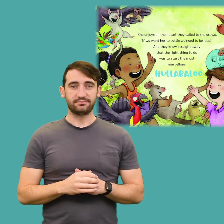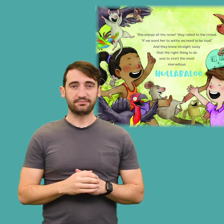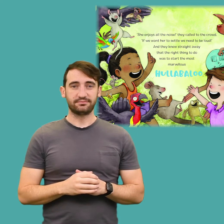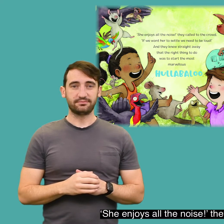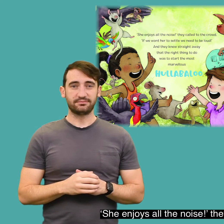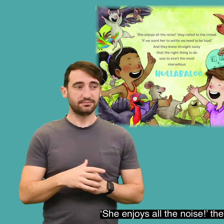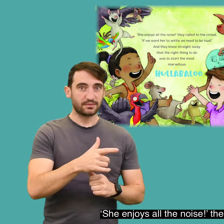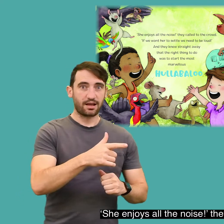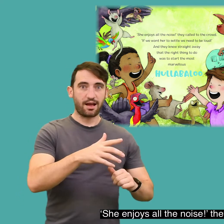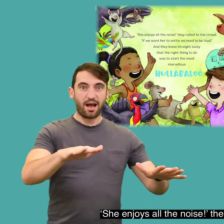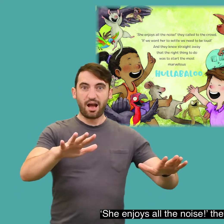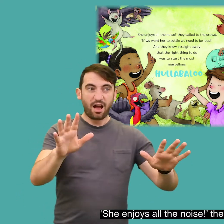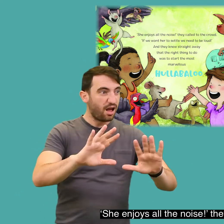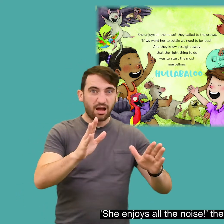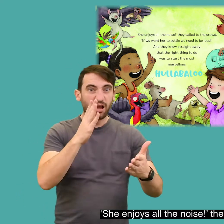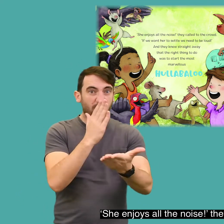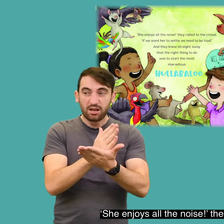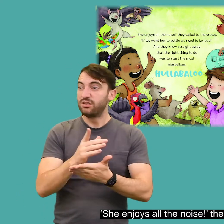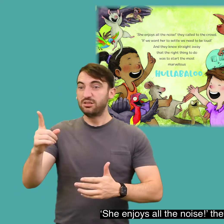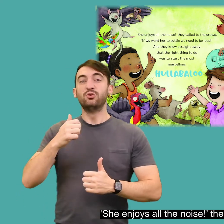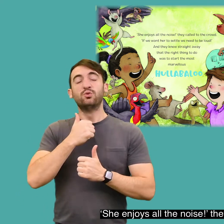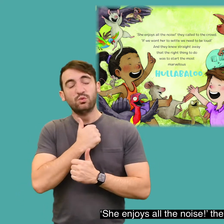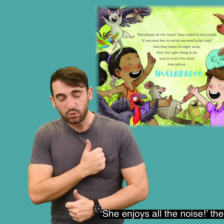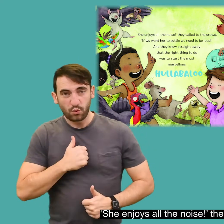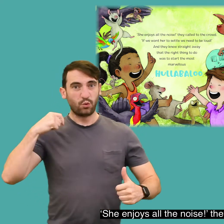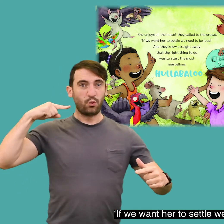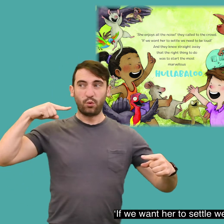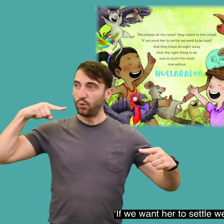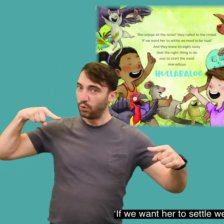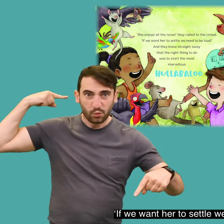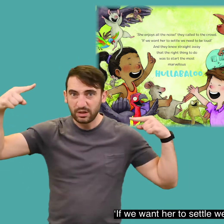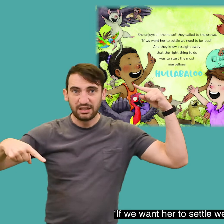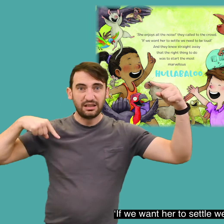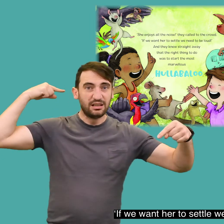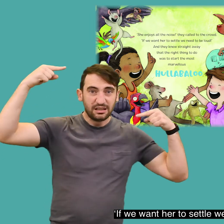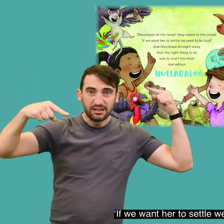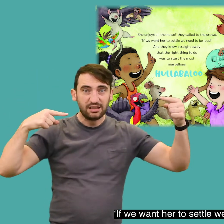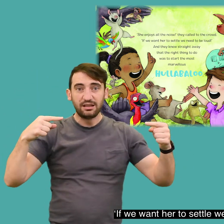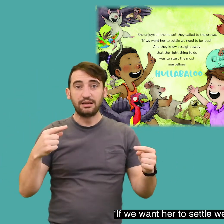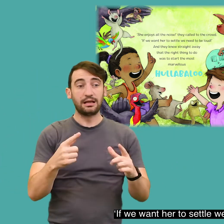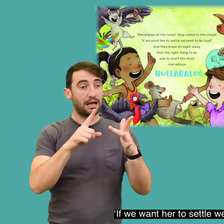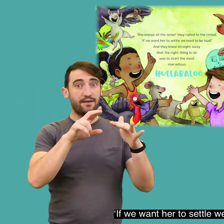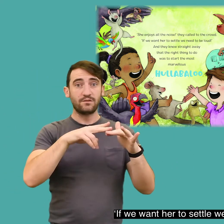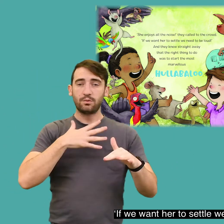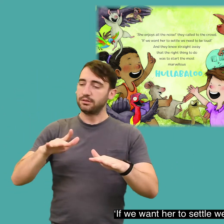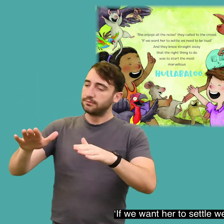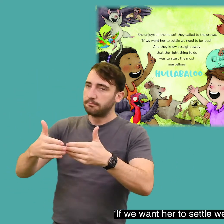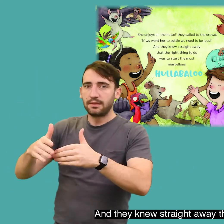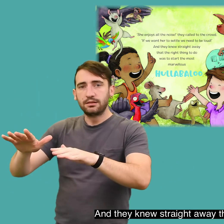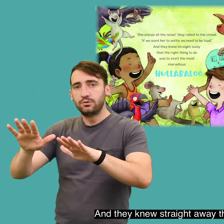She enjoys all the noise, they called to the crowd. If we want her to settle, we need to be loud. And they knew